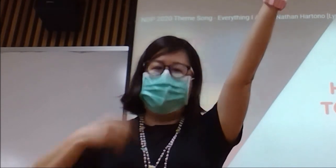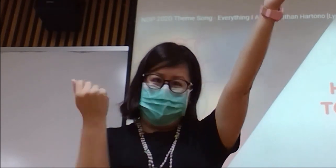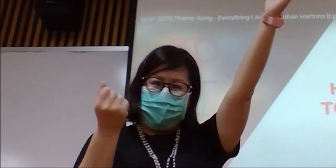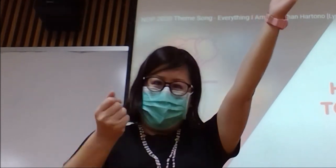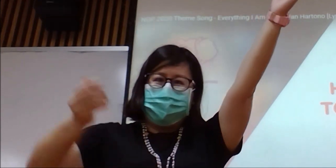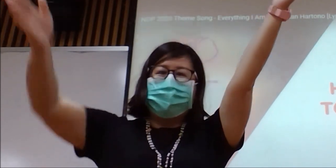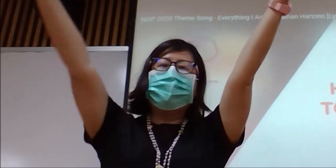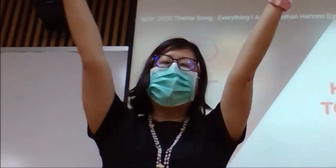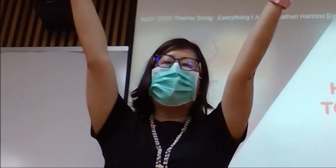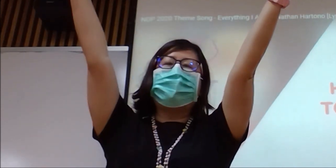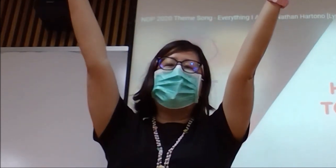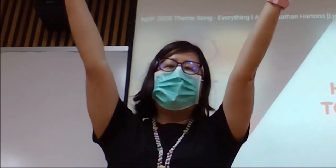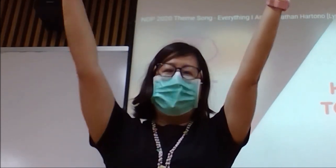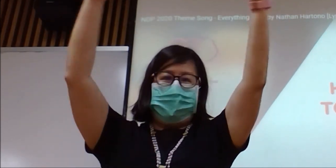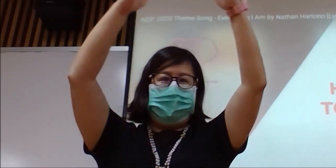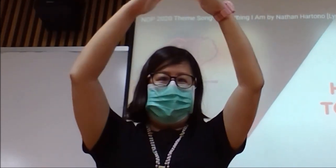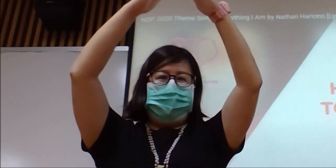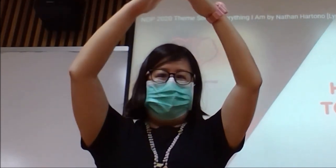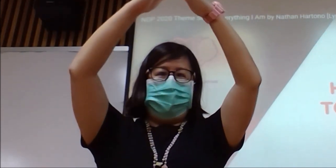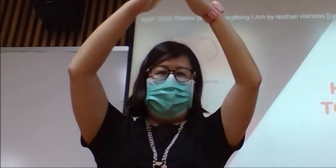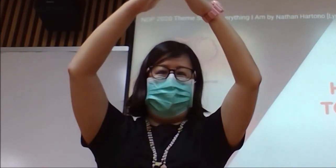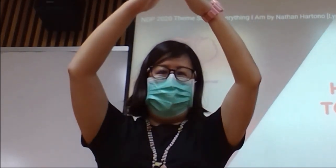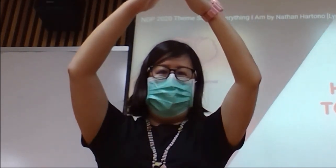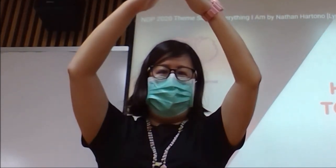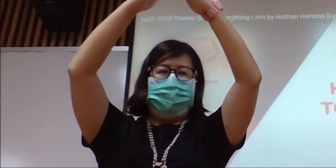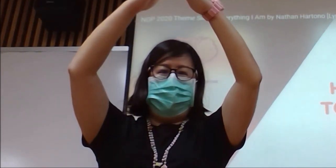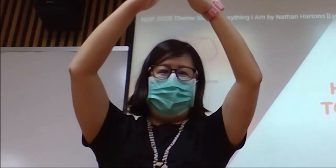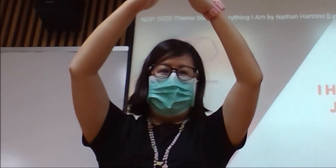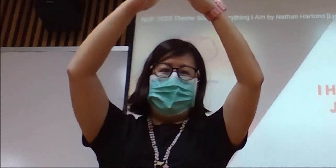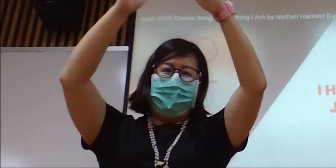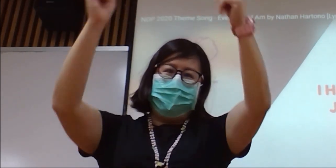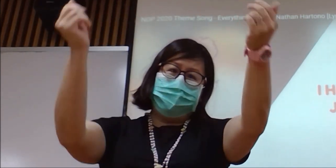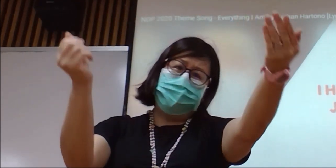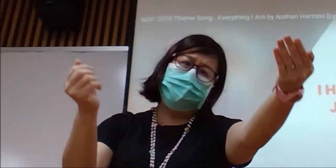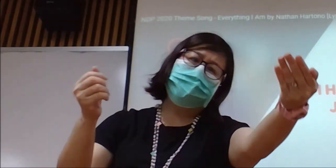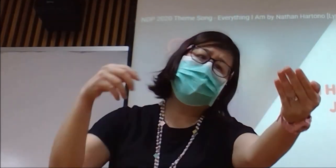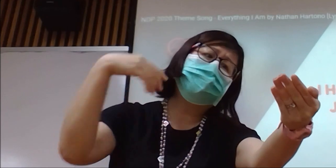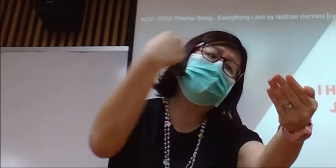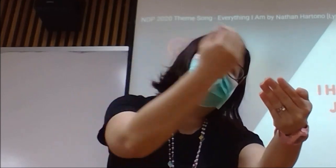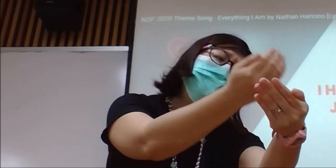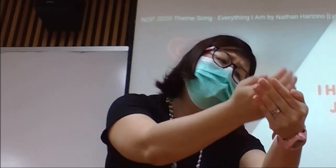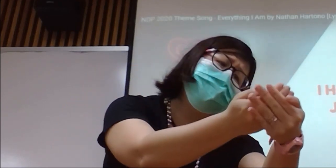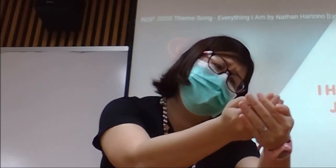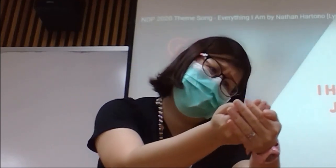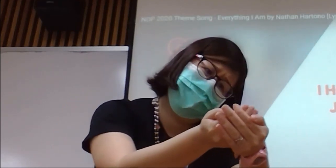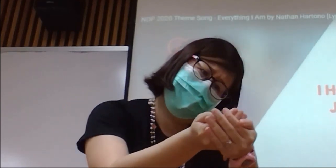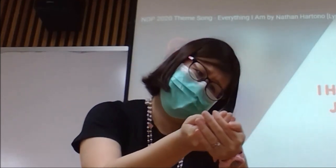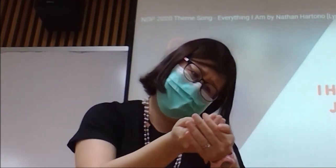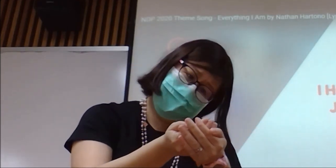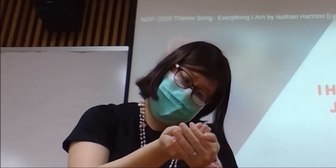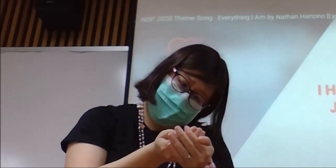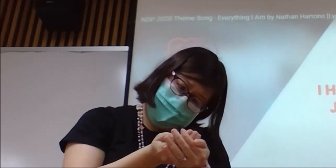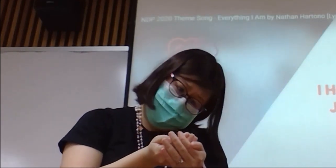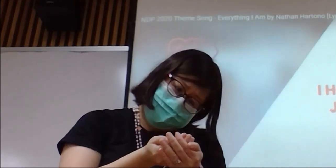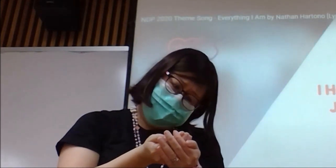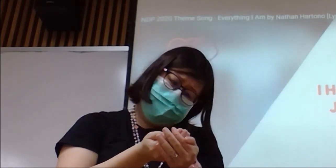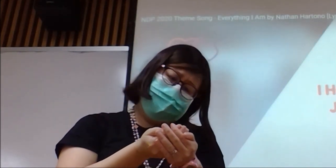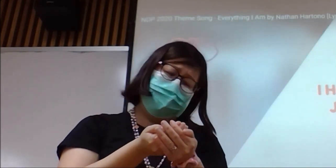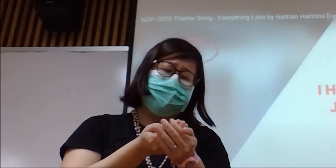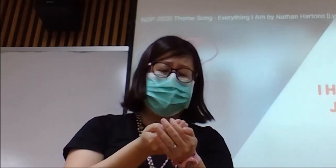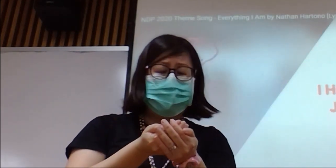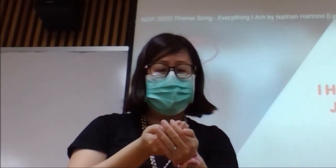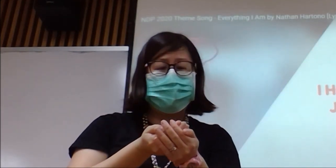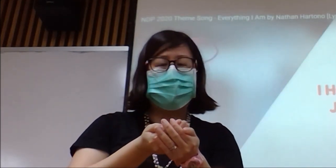you, to my homeland I hold this precious jewel in my